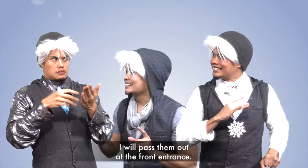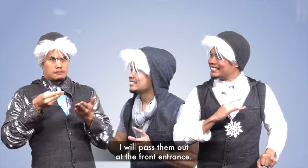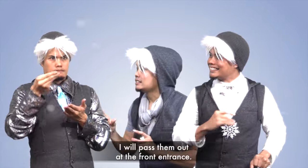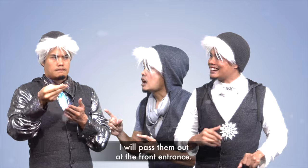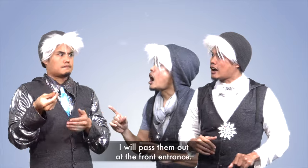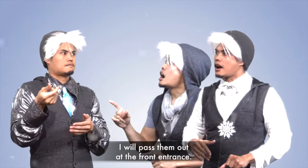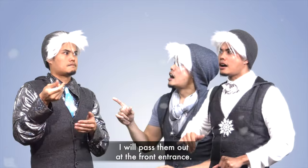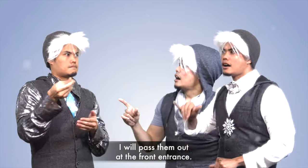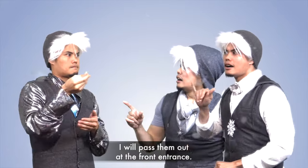our front entrance.